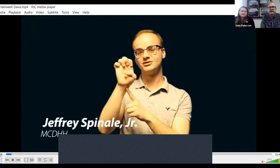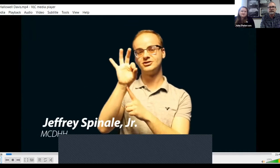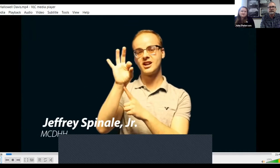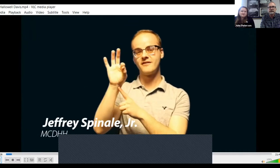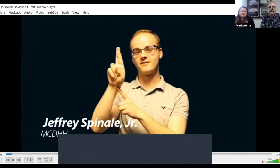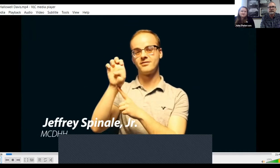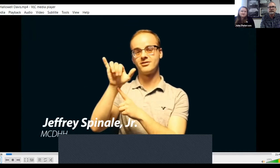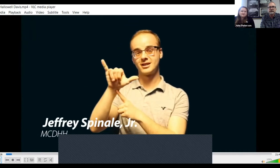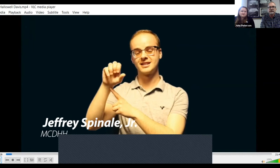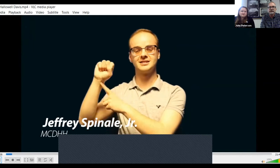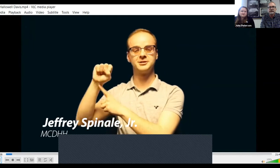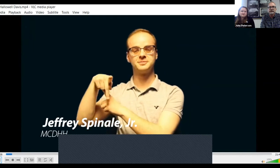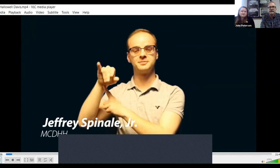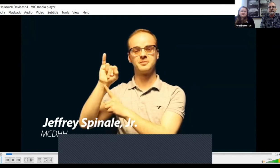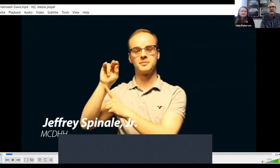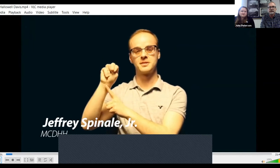Hi, I'm Jeffrey Spinal, Jr.